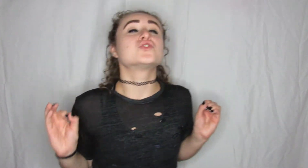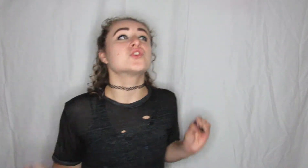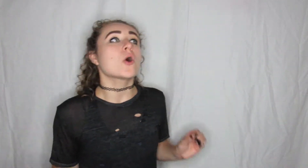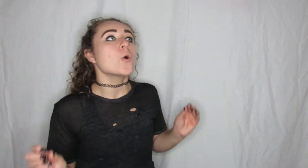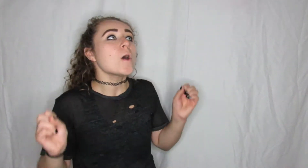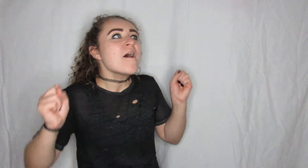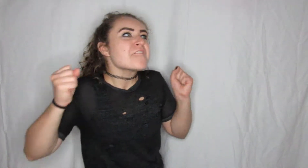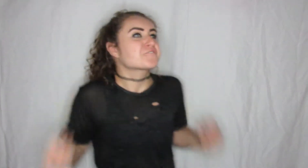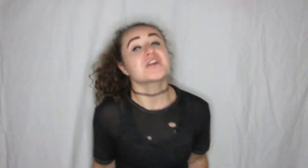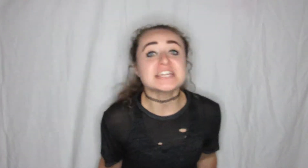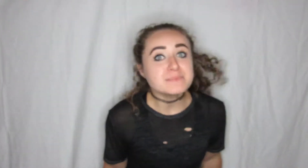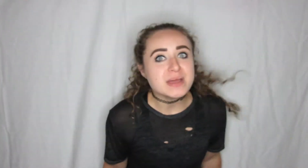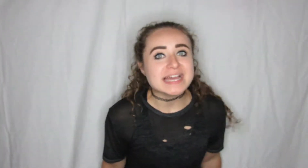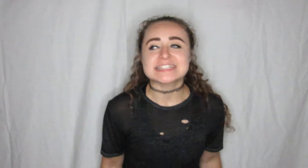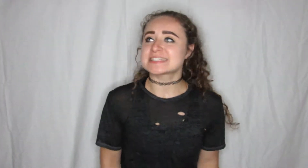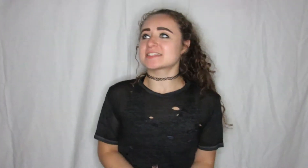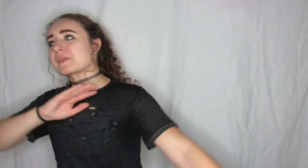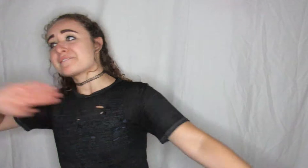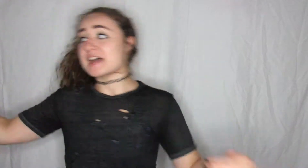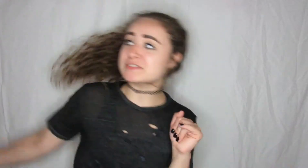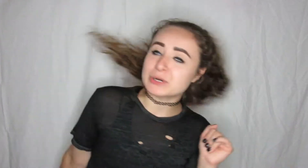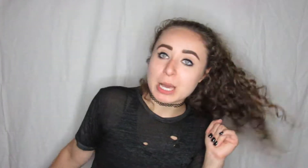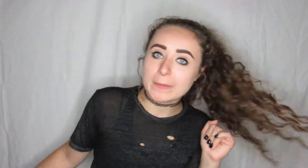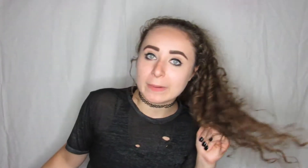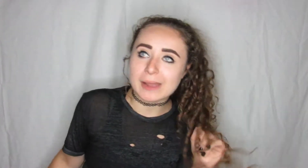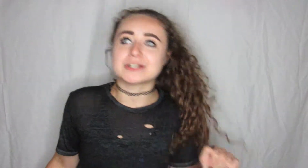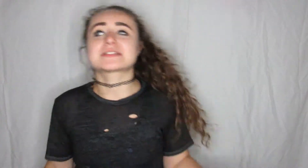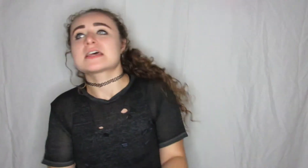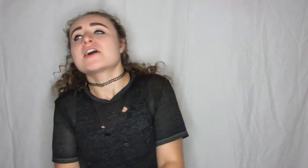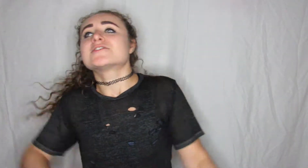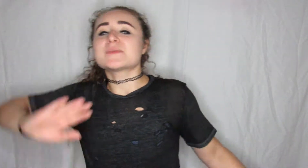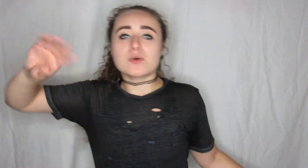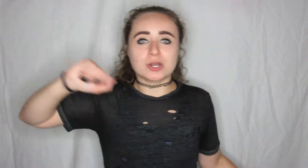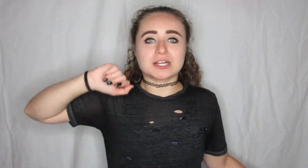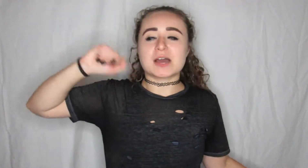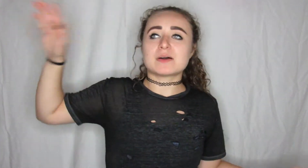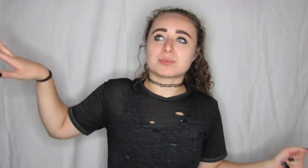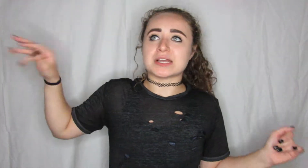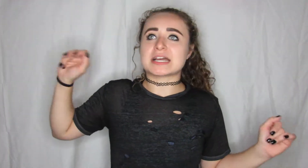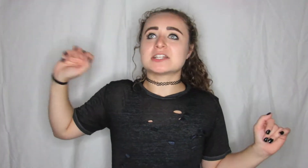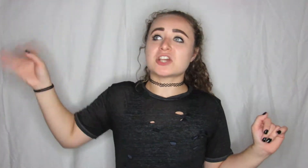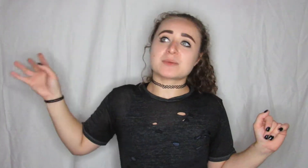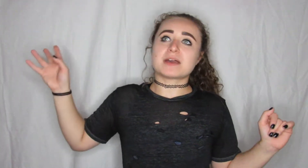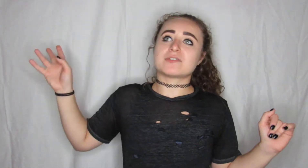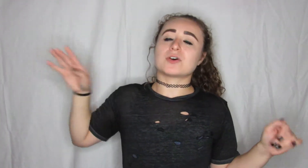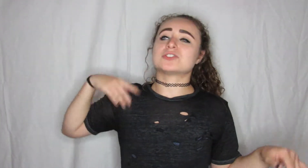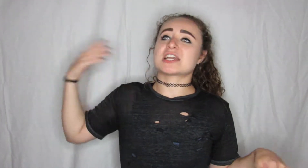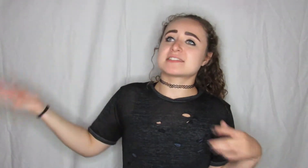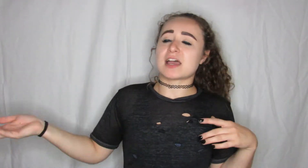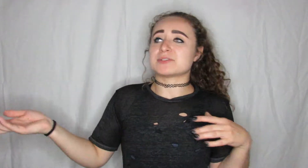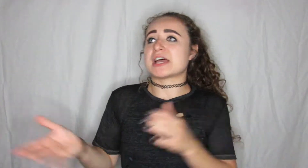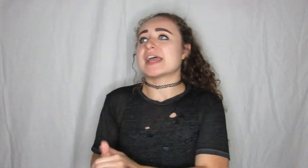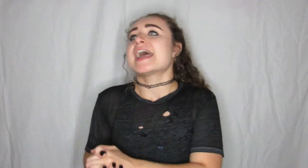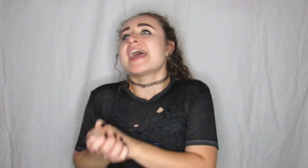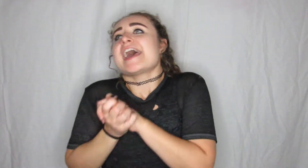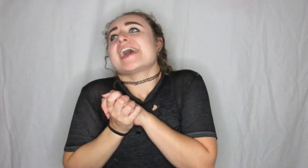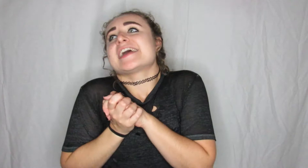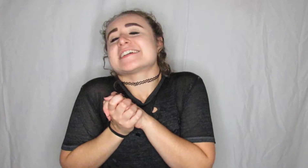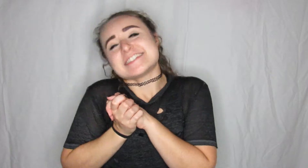so freaking pissed fast forward a couple more hours so I'm at work I'm on break I checked my phone check snapchat and I